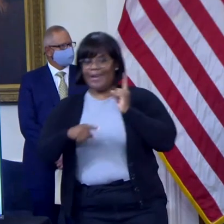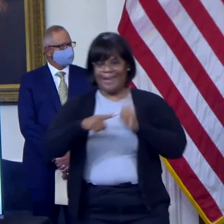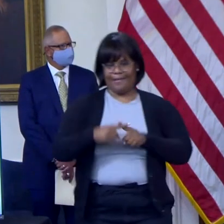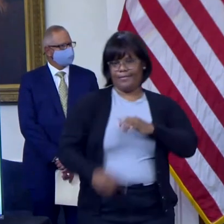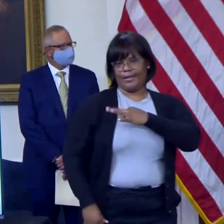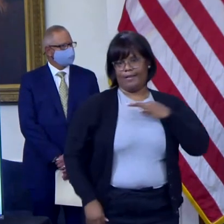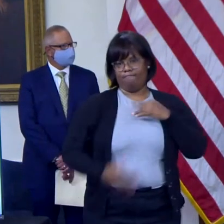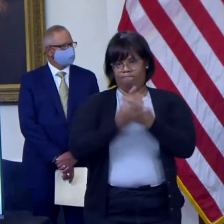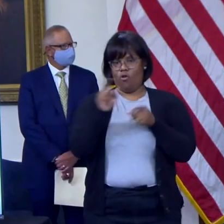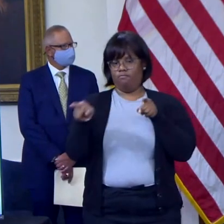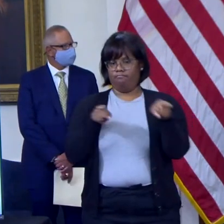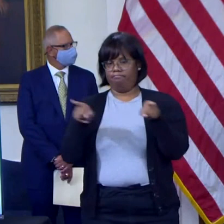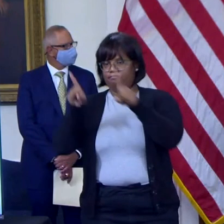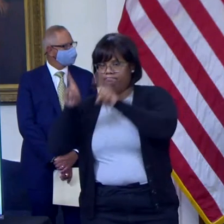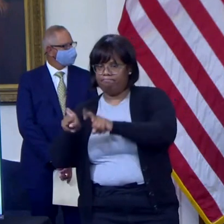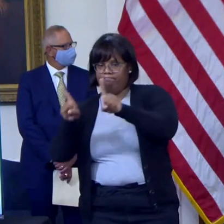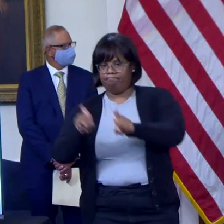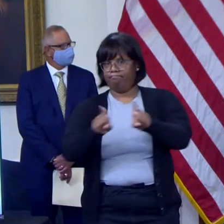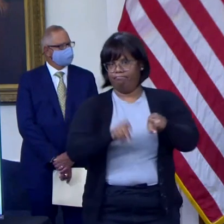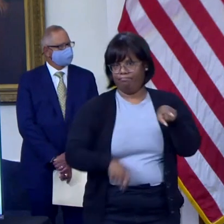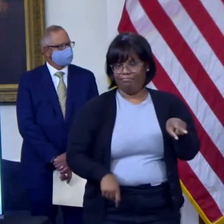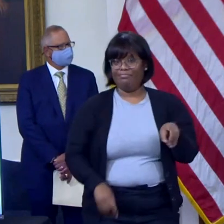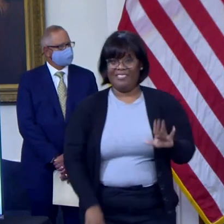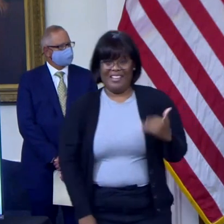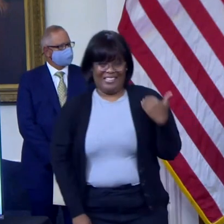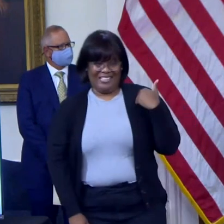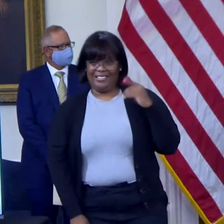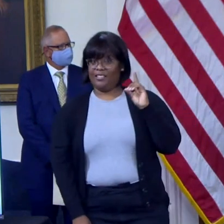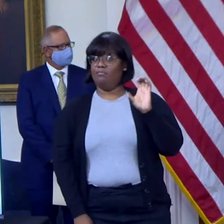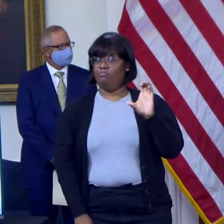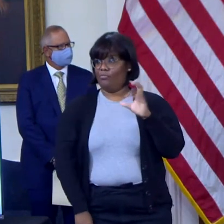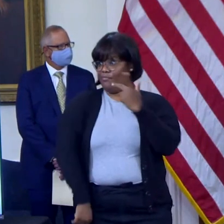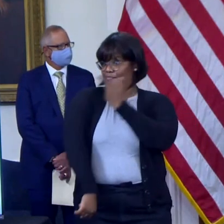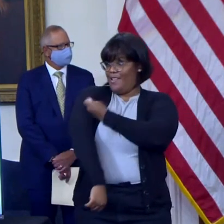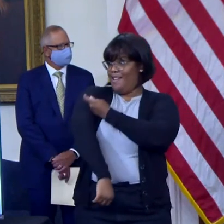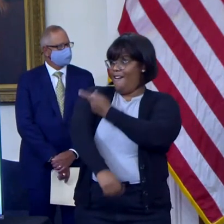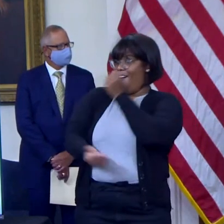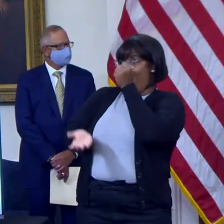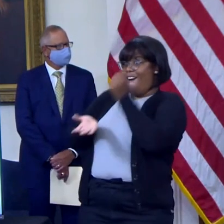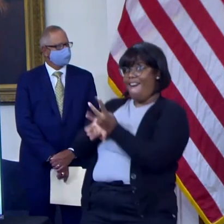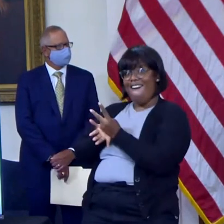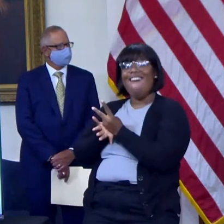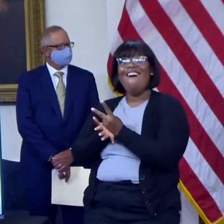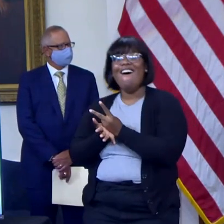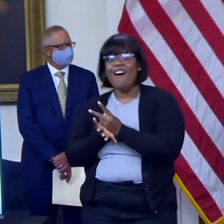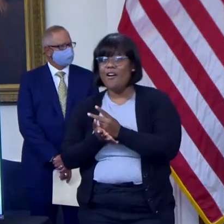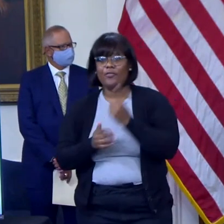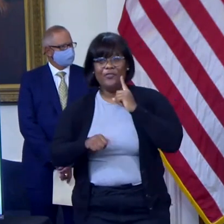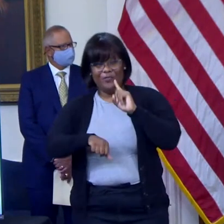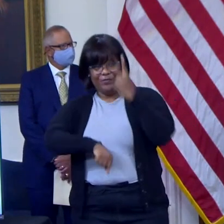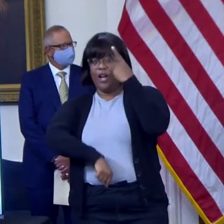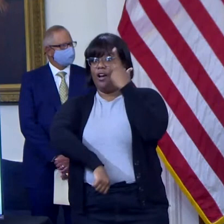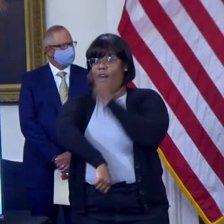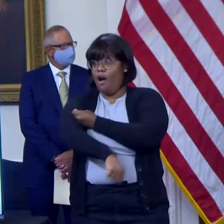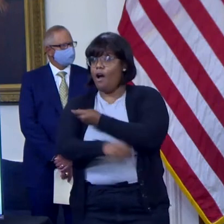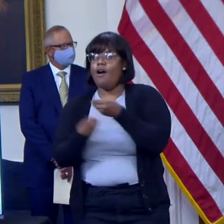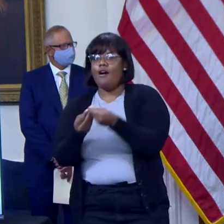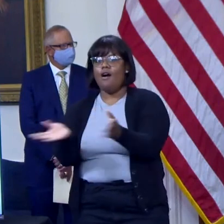when vaccines were first approved, we immediately sent our first doses services to nursing homes and hospitals.